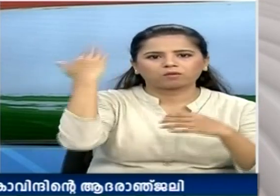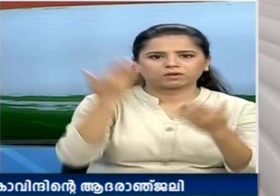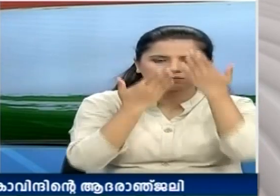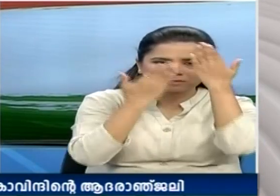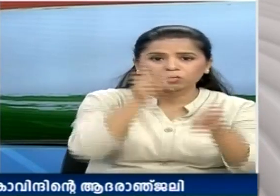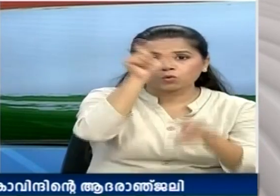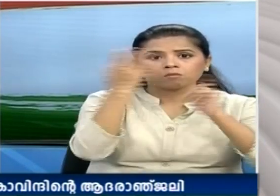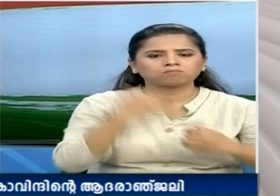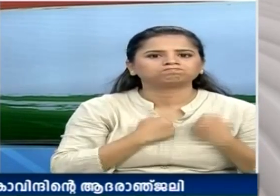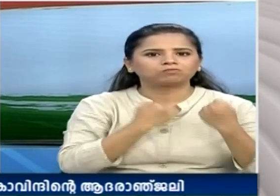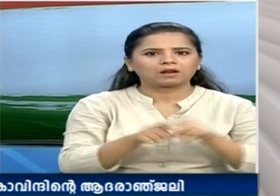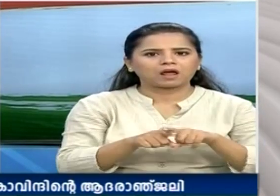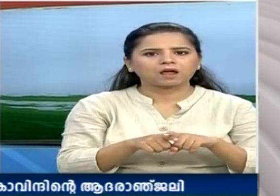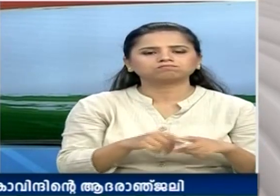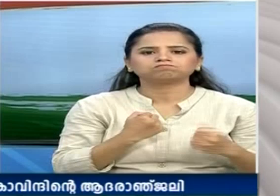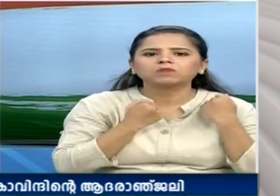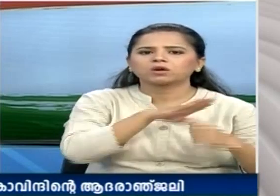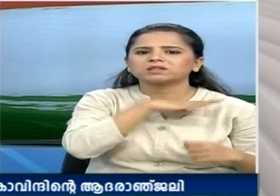the supreme sacrifice for the country.